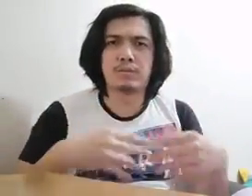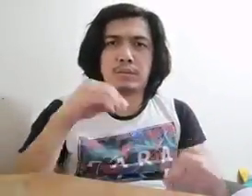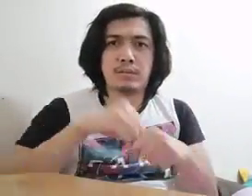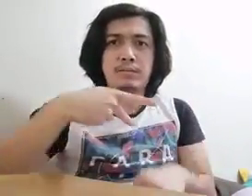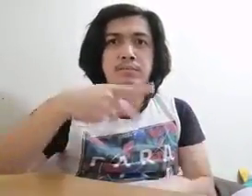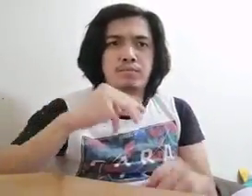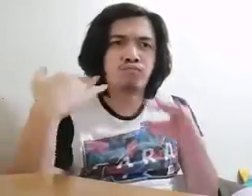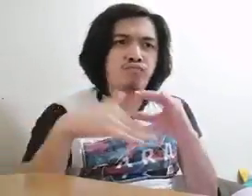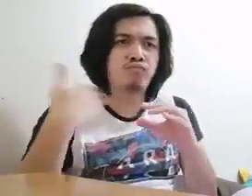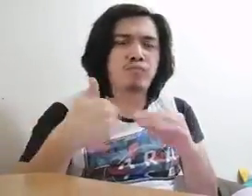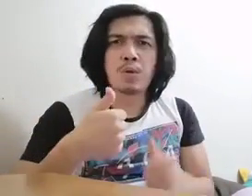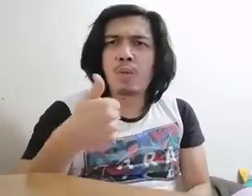Bye to Cirque.